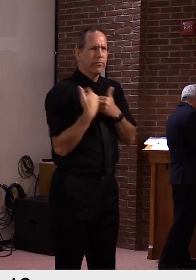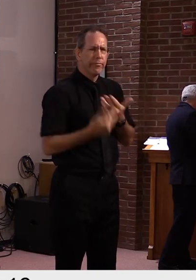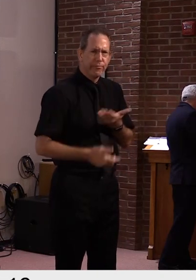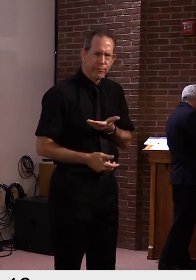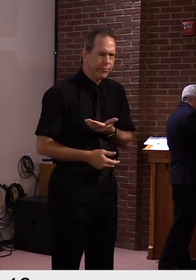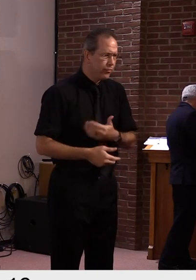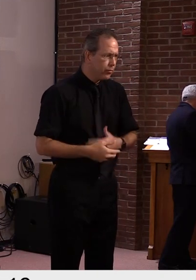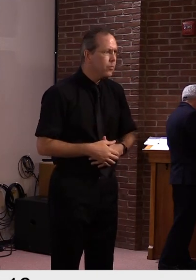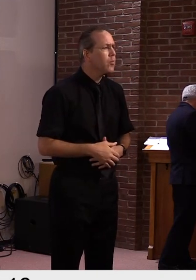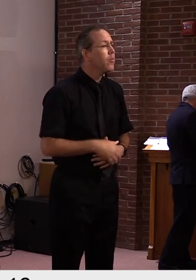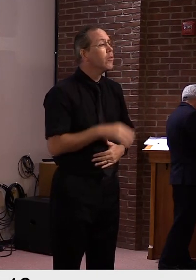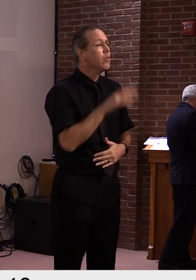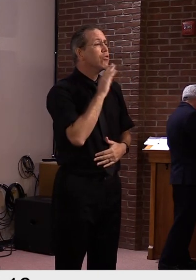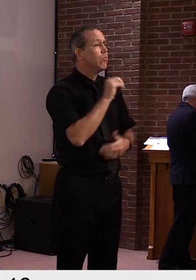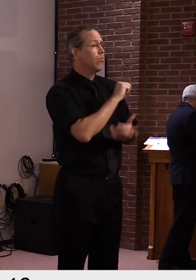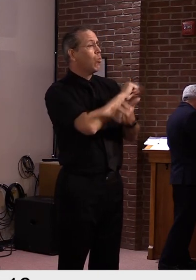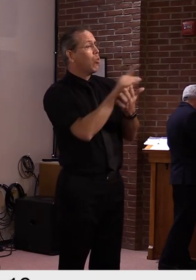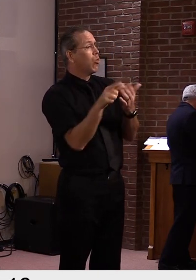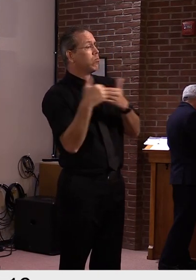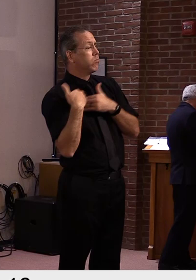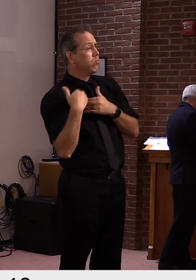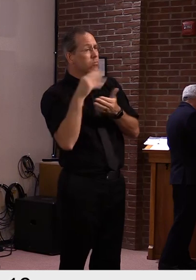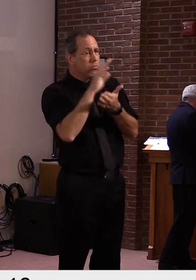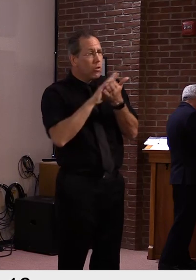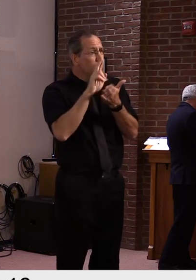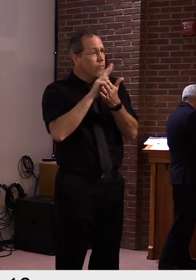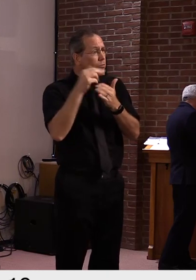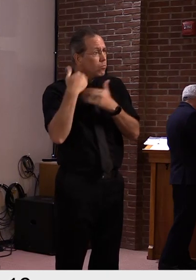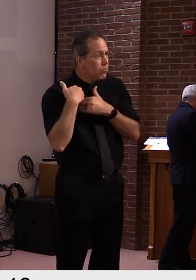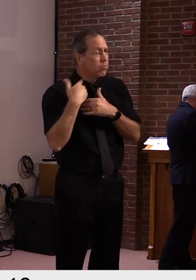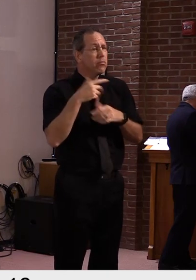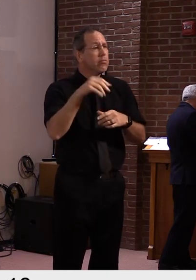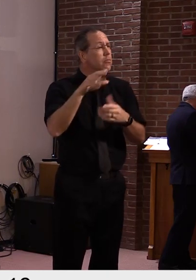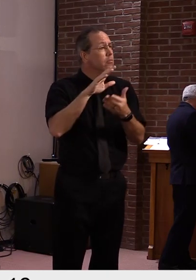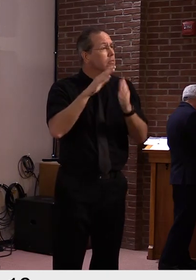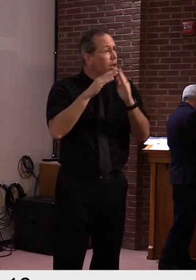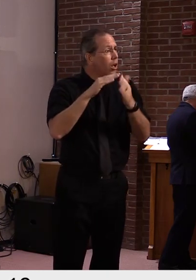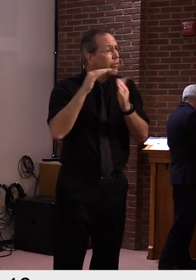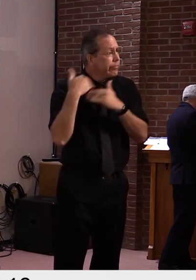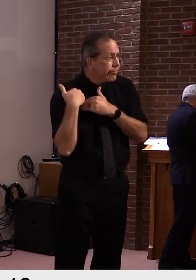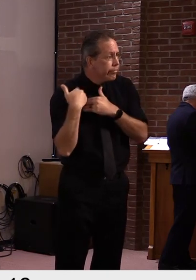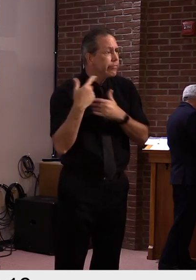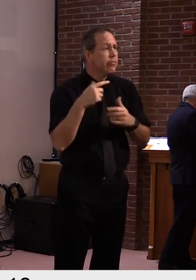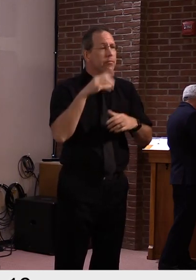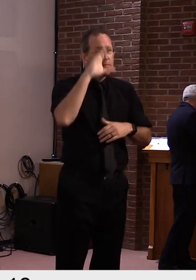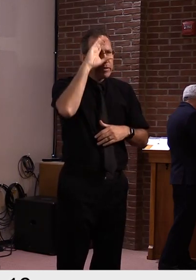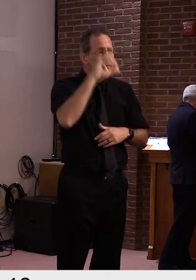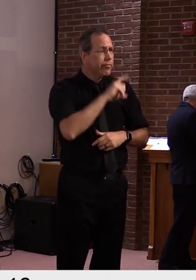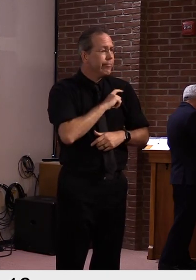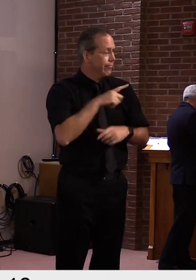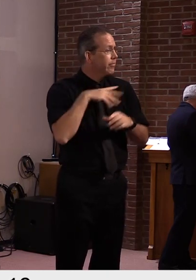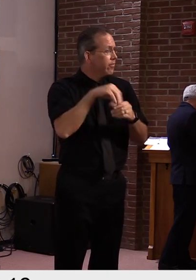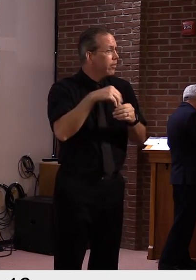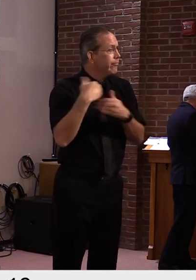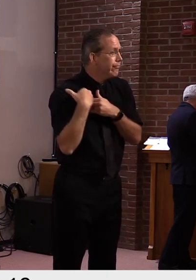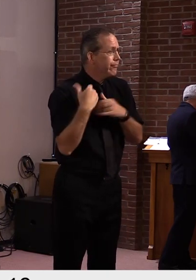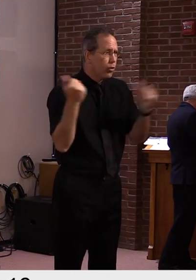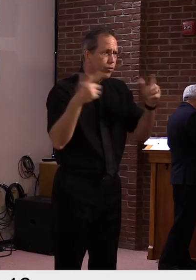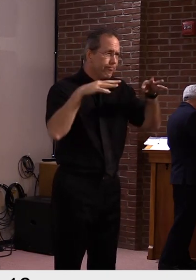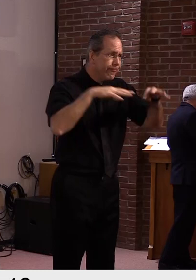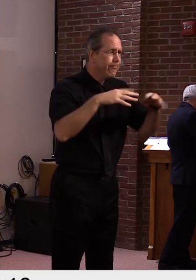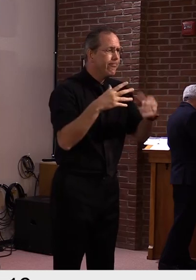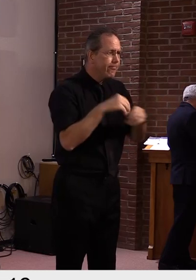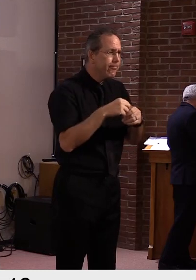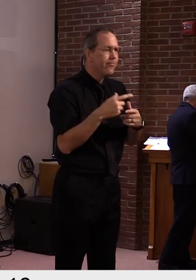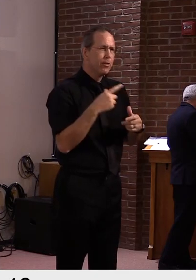we're going to have to limit, uh, uh, the amount of, uh, engagement. I'm concerned, uh, about some of those, uh, parties and clubs and